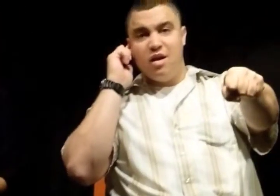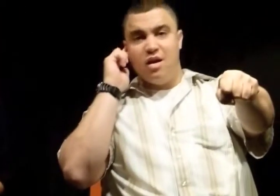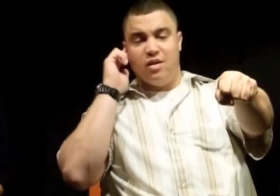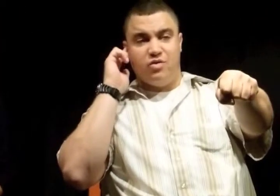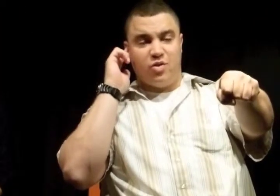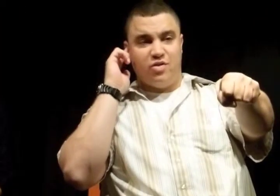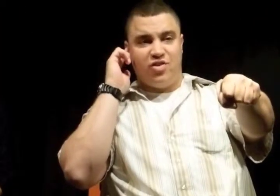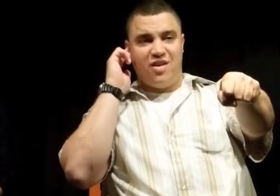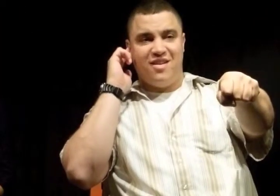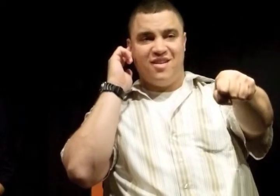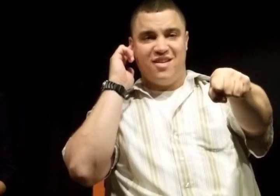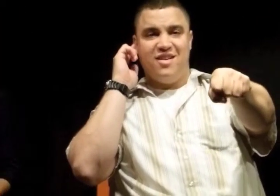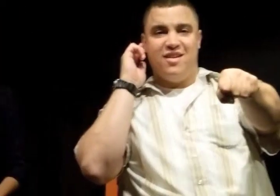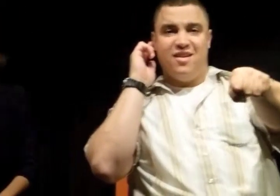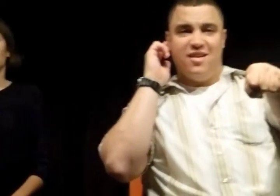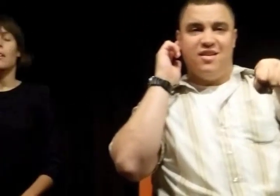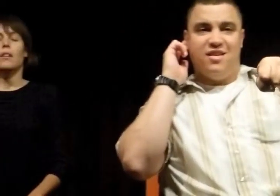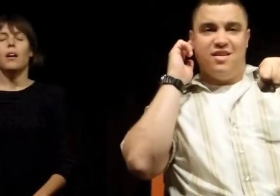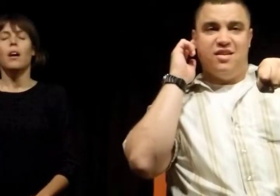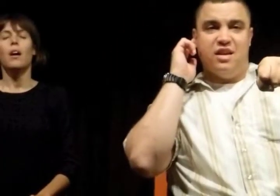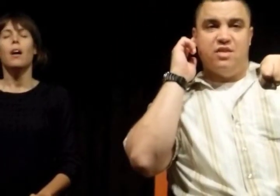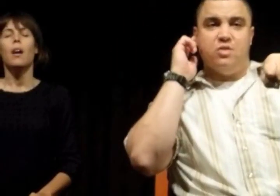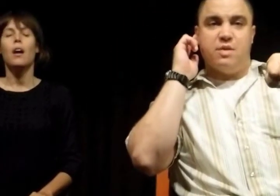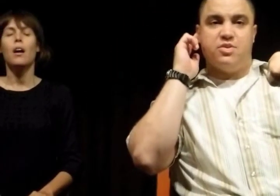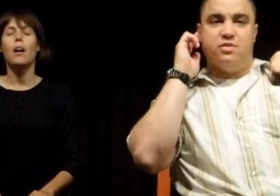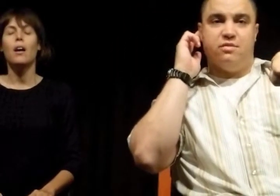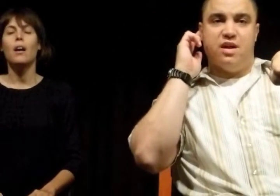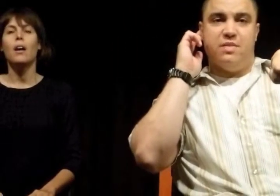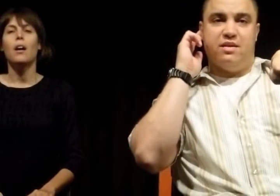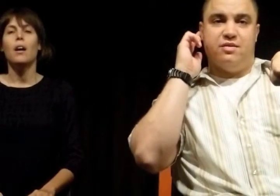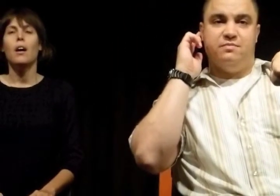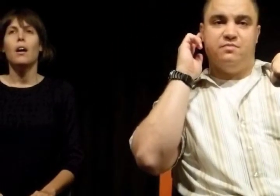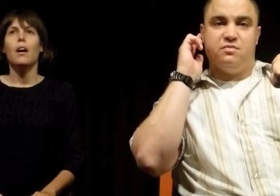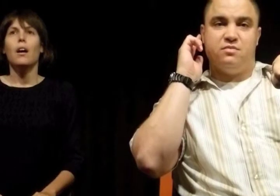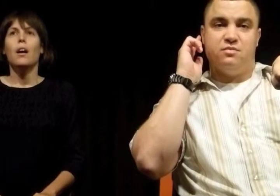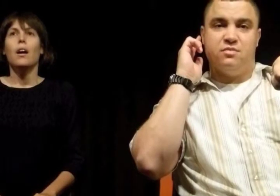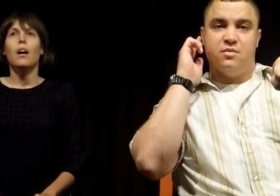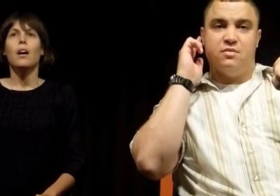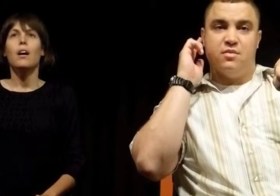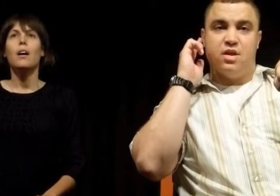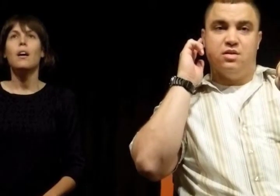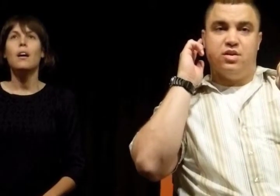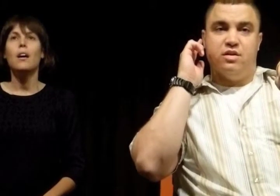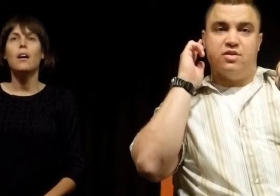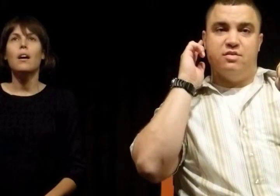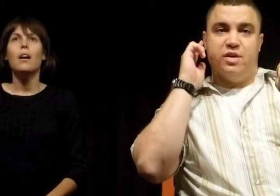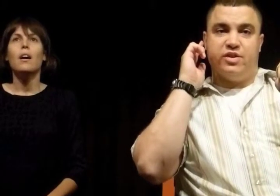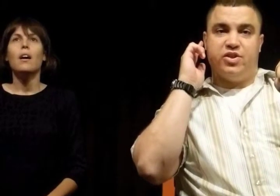Hello, George. Yeah, you were absolutely right about her. She knows too much.